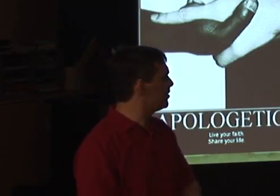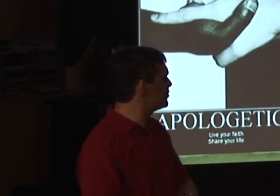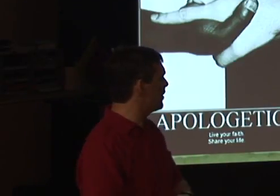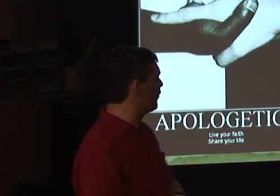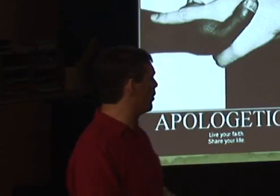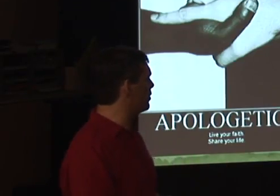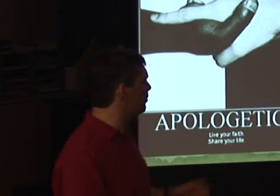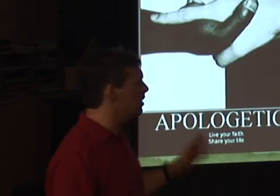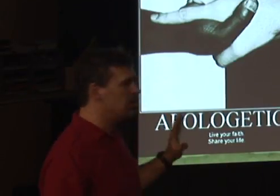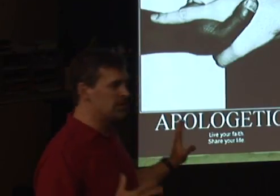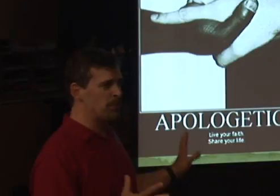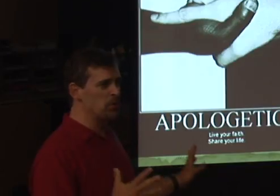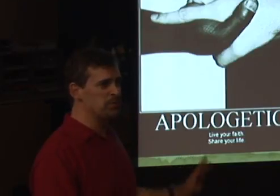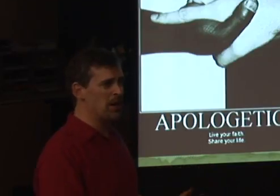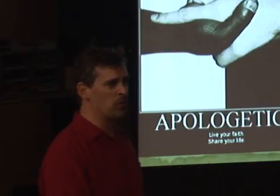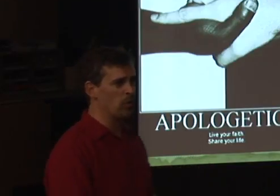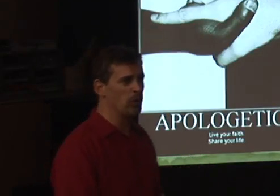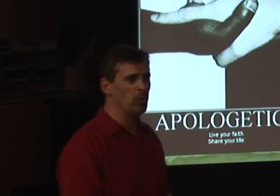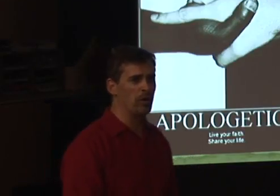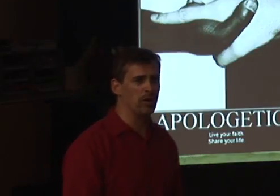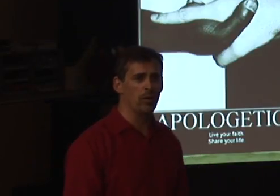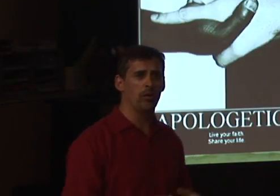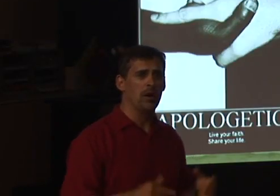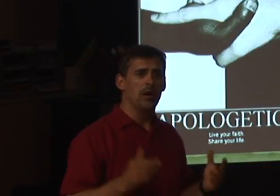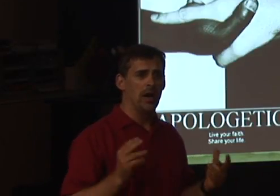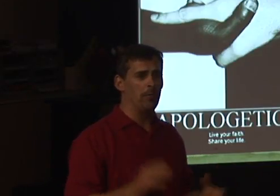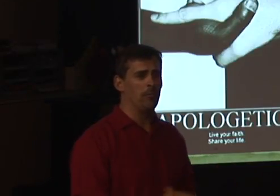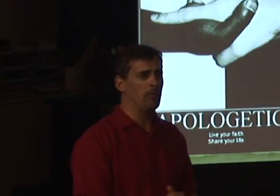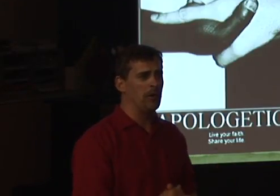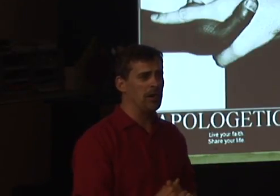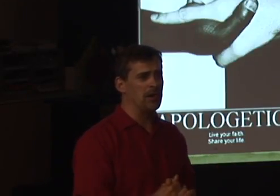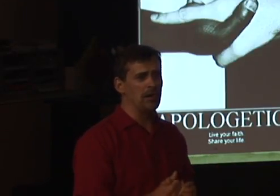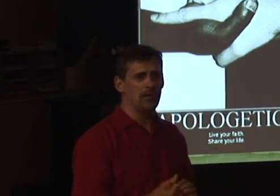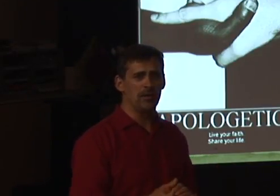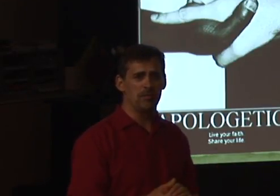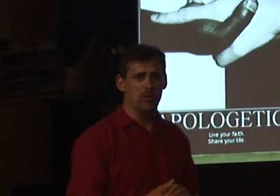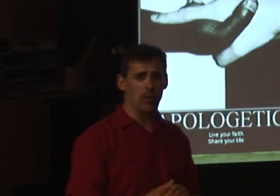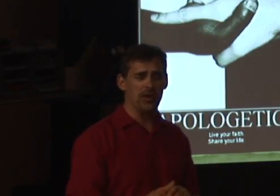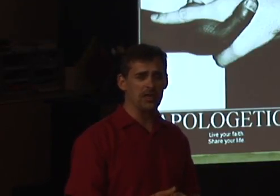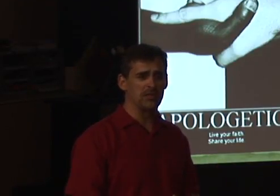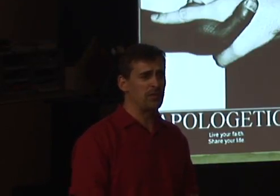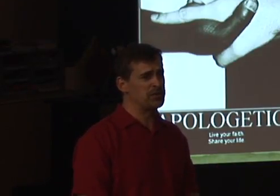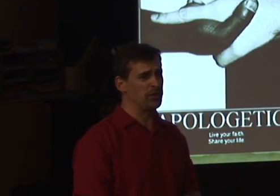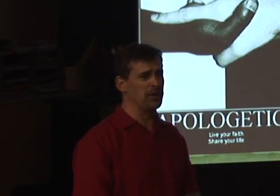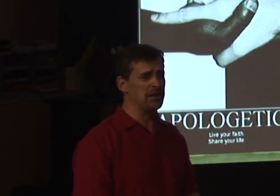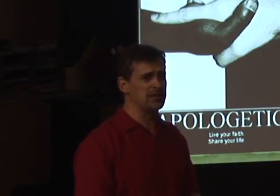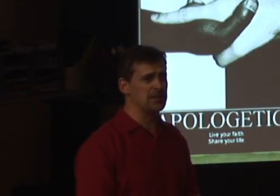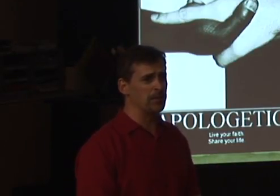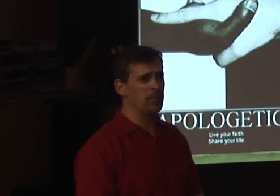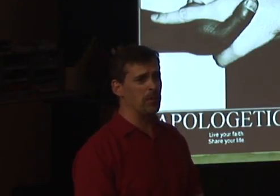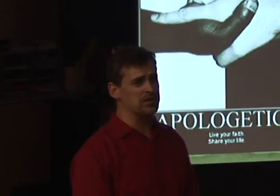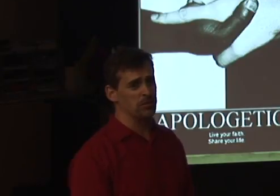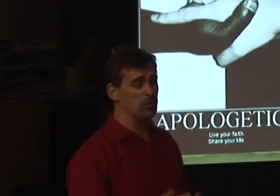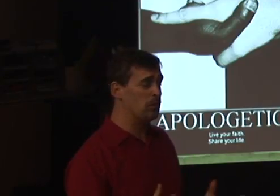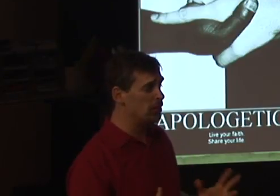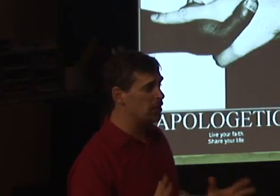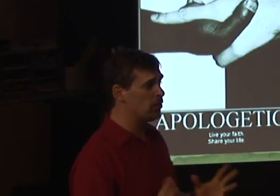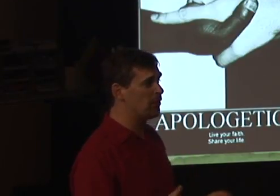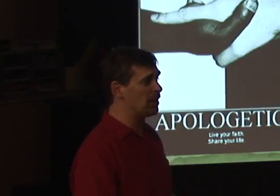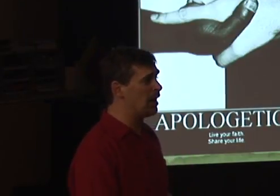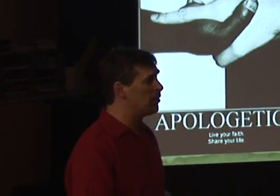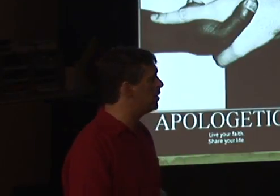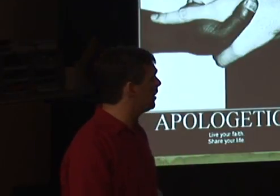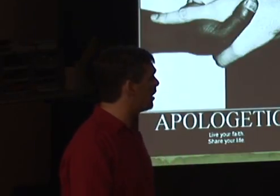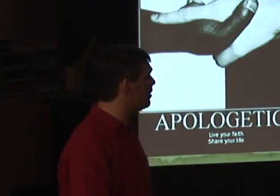and straightforward to this post-modern world where, you know, knowing the answer for certain is something we wrestle. Do we